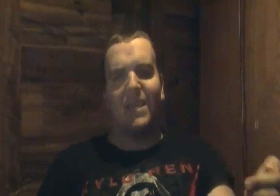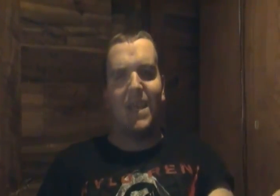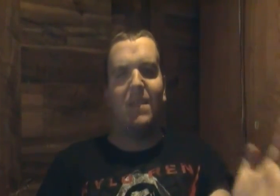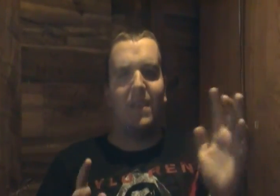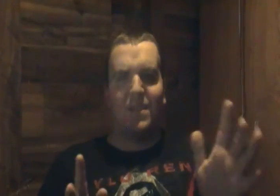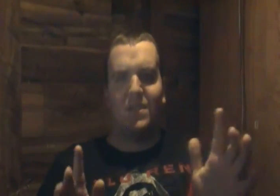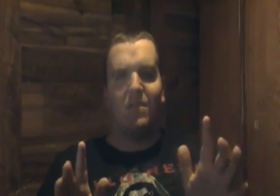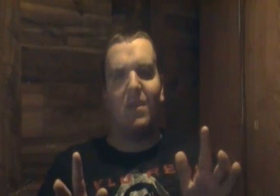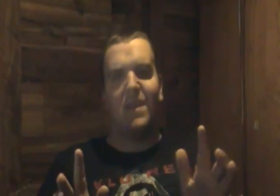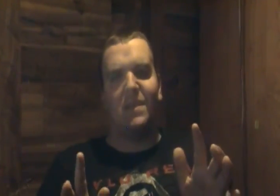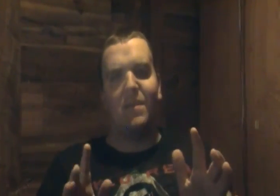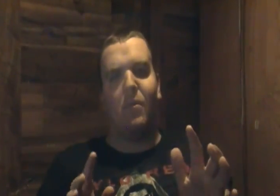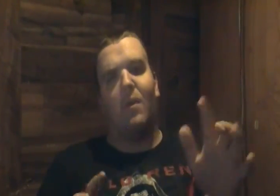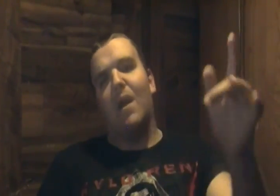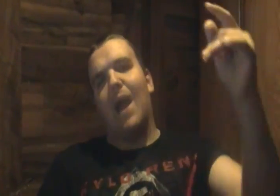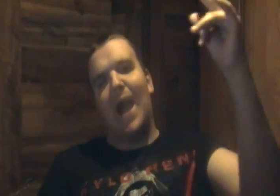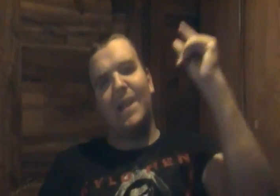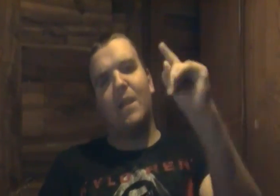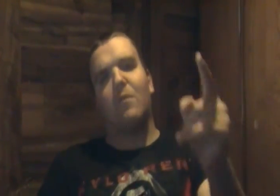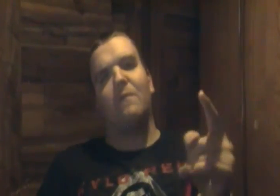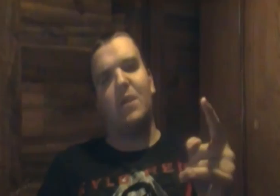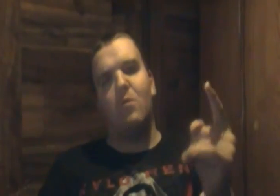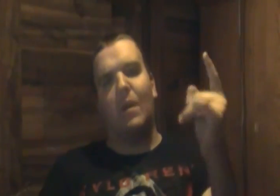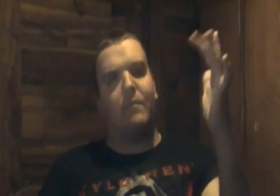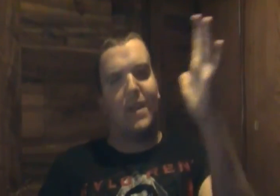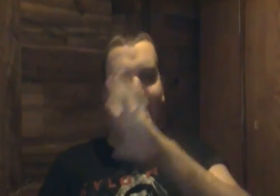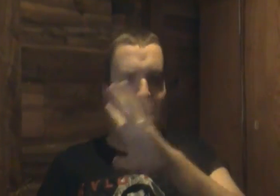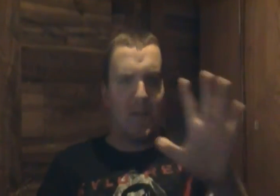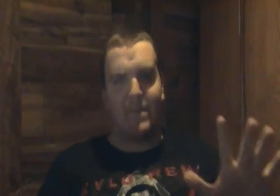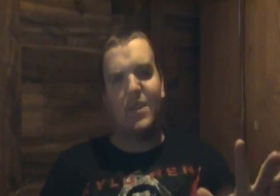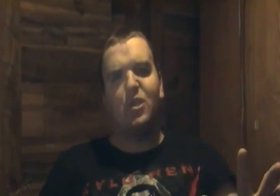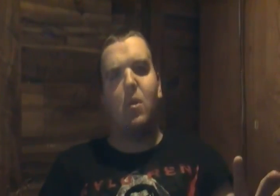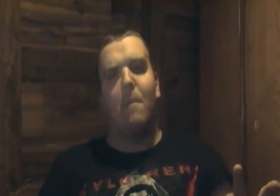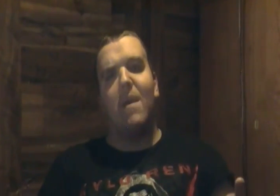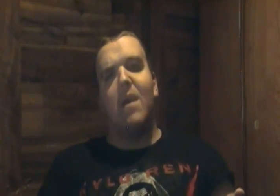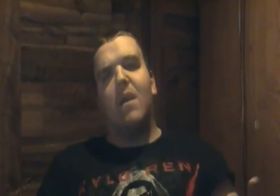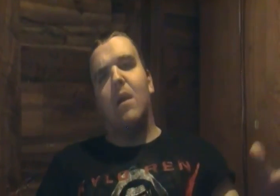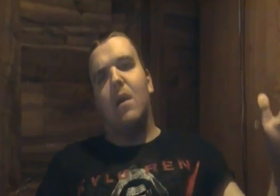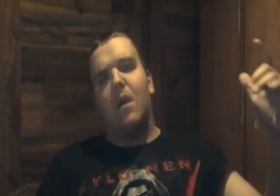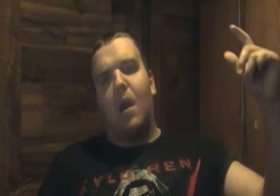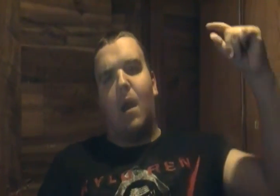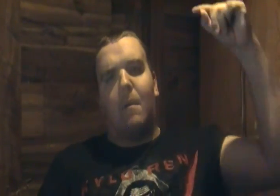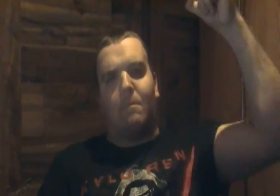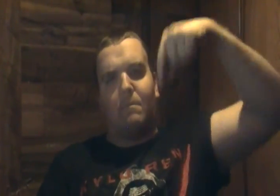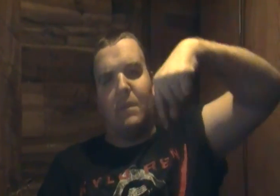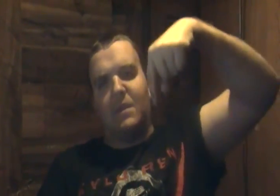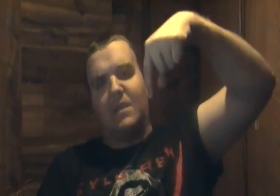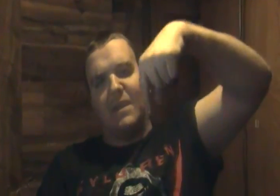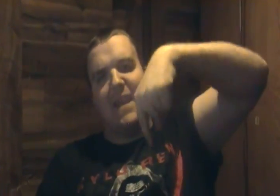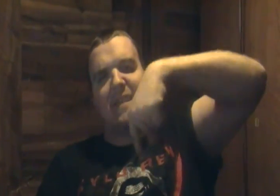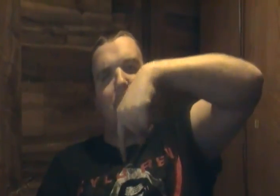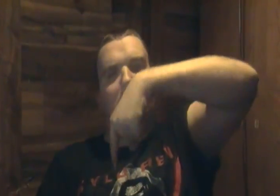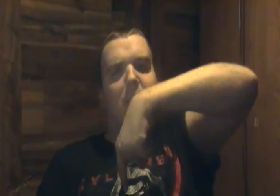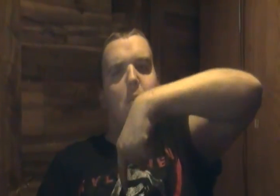seen the legends of the hidden temple I did a review of the entire tv show um link is below